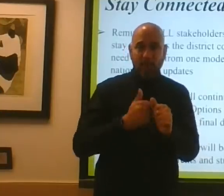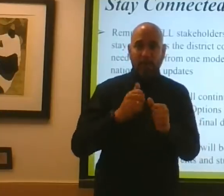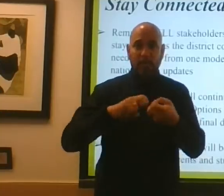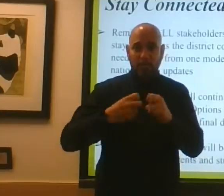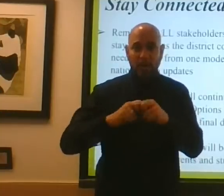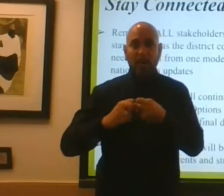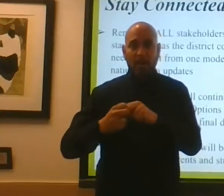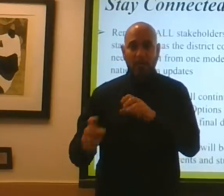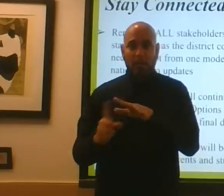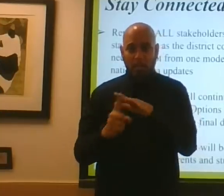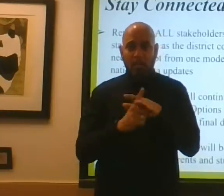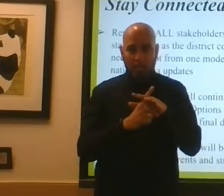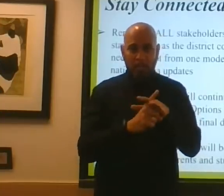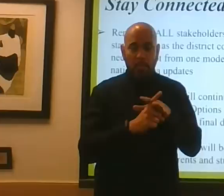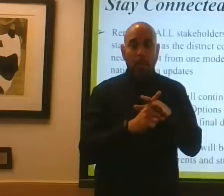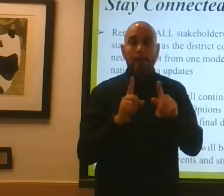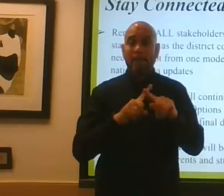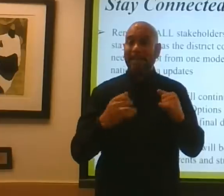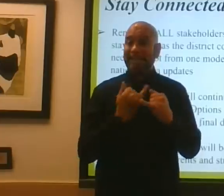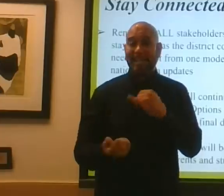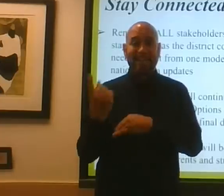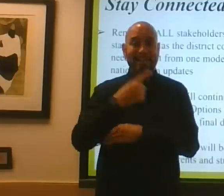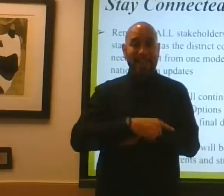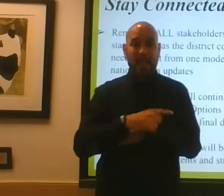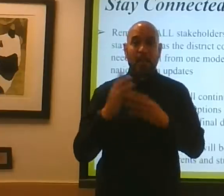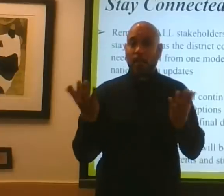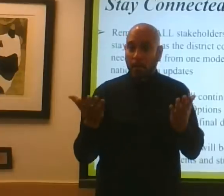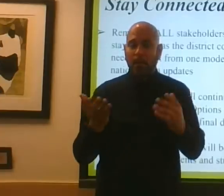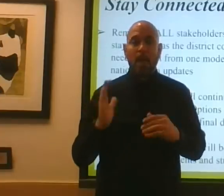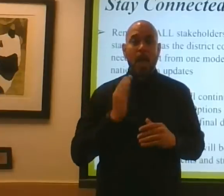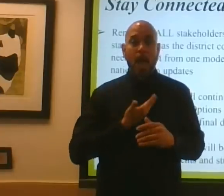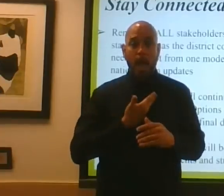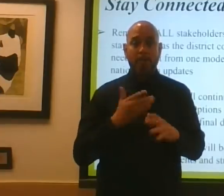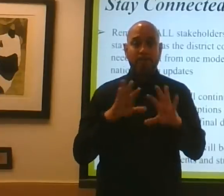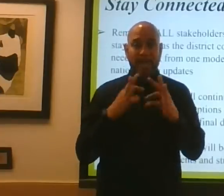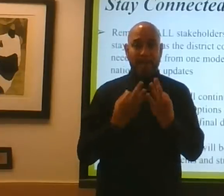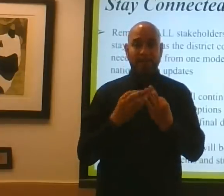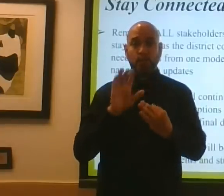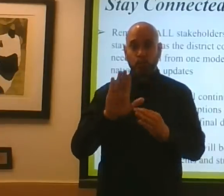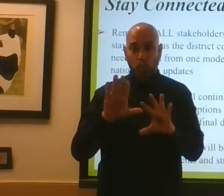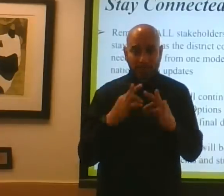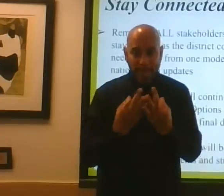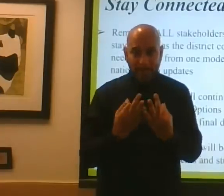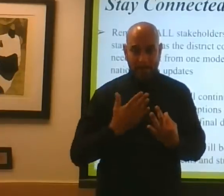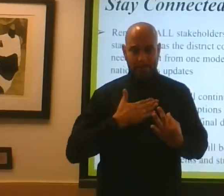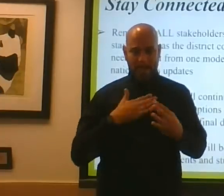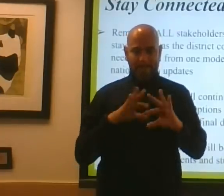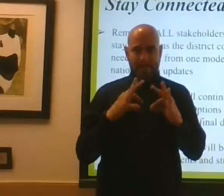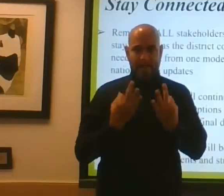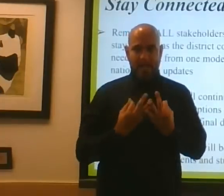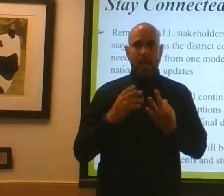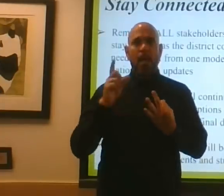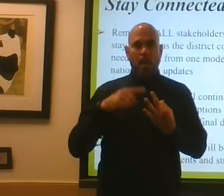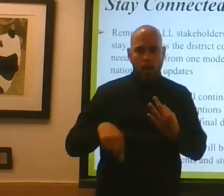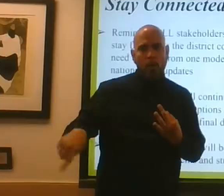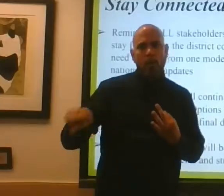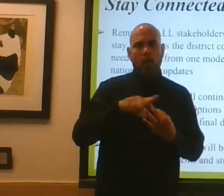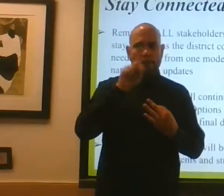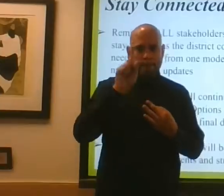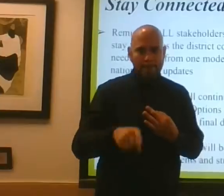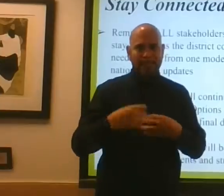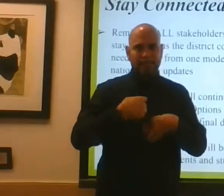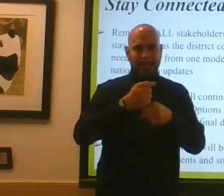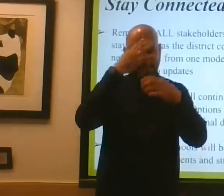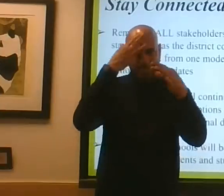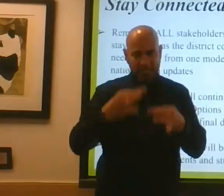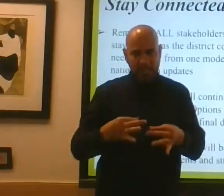your family, my family, all of our families, we've got to make some decisions. We've got to make, we got to have some